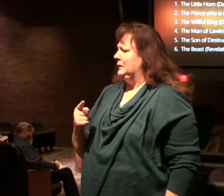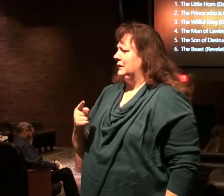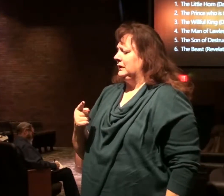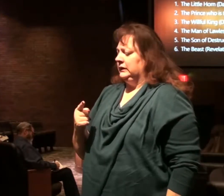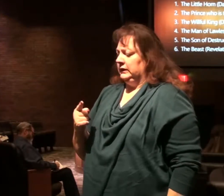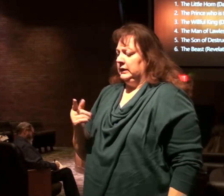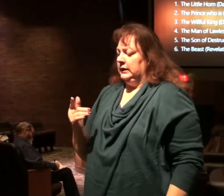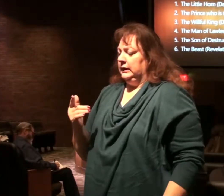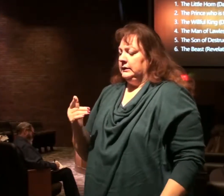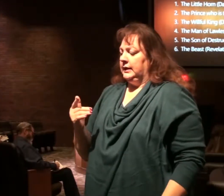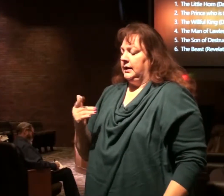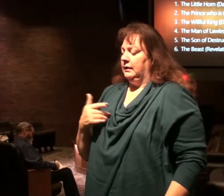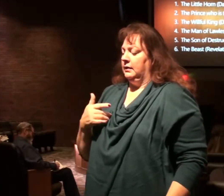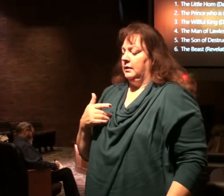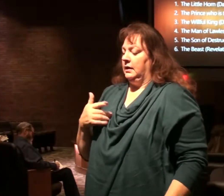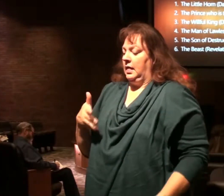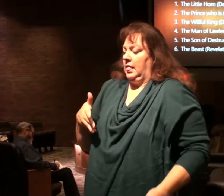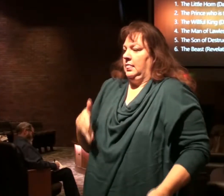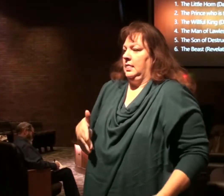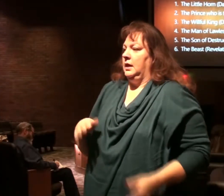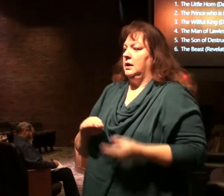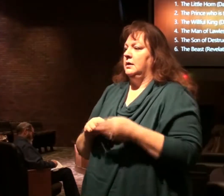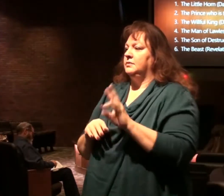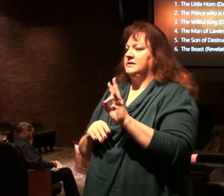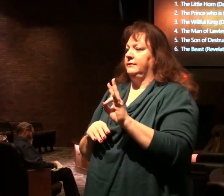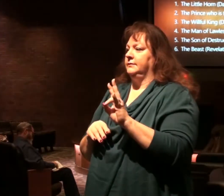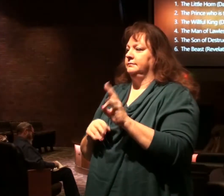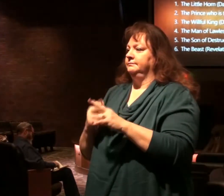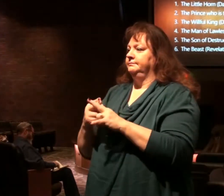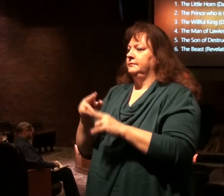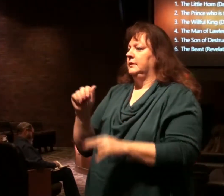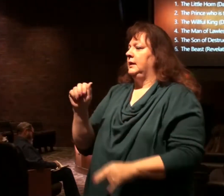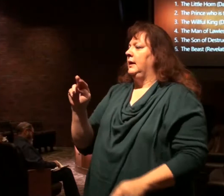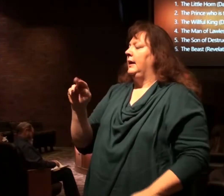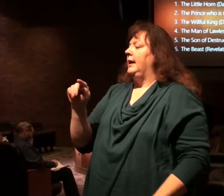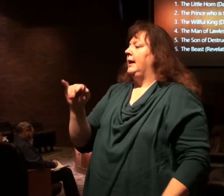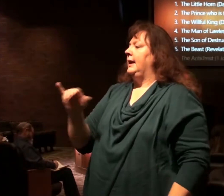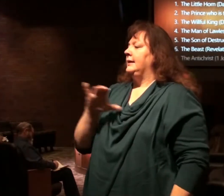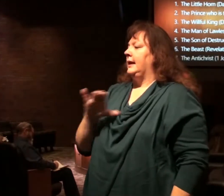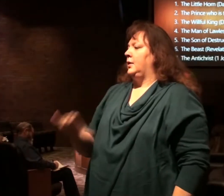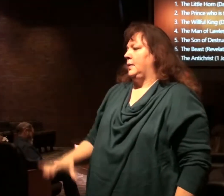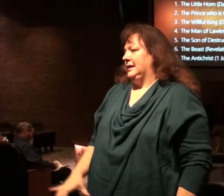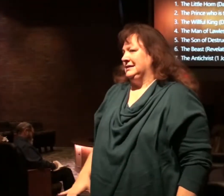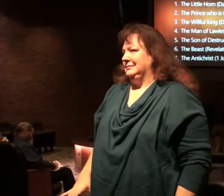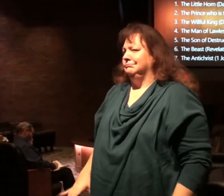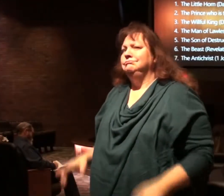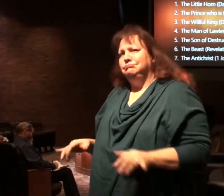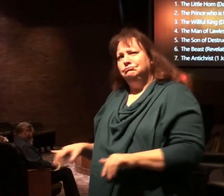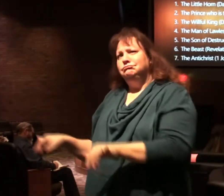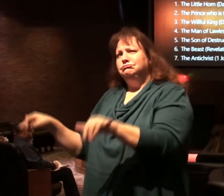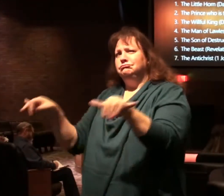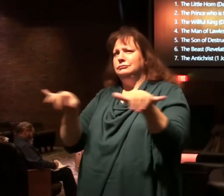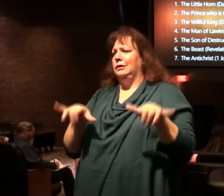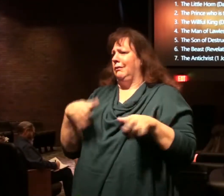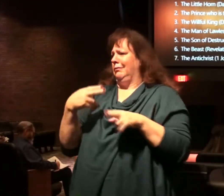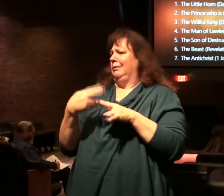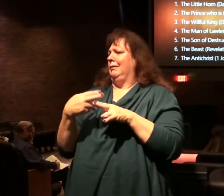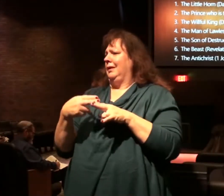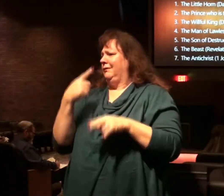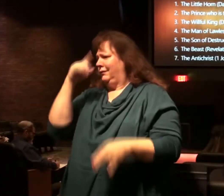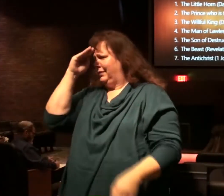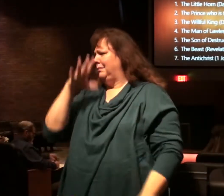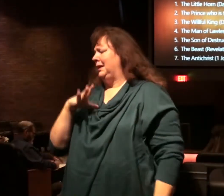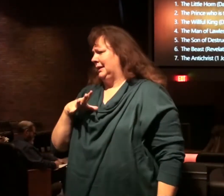Now, I'd like to last, number 7, the Antichrist. That's the most familiar name for him.